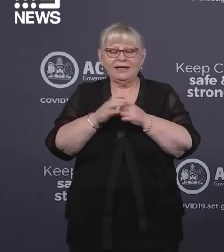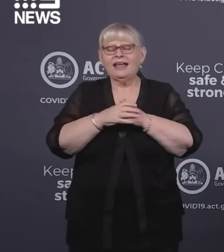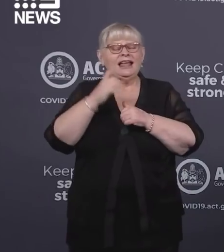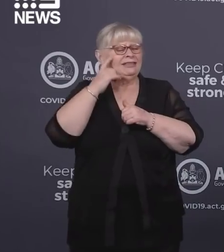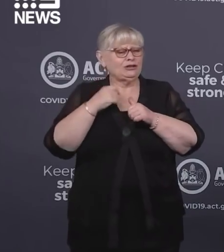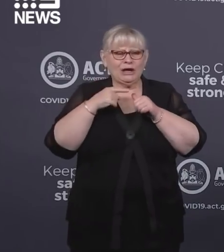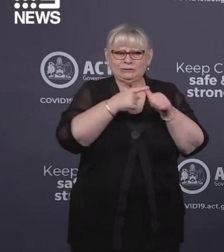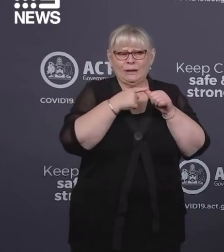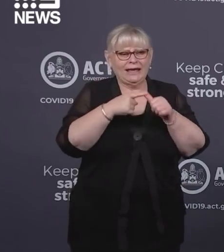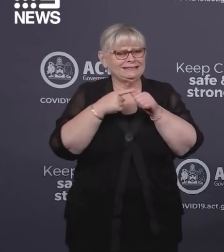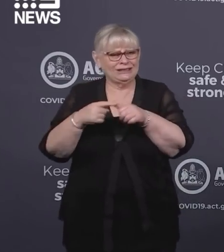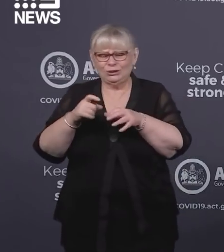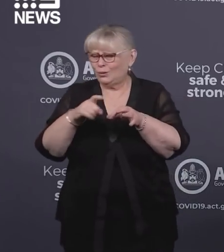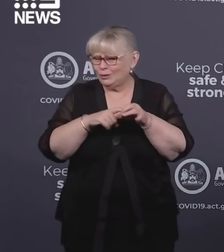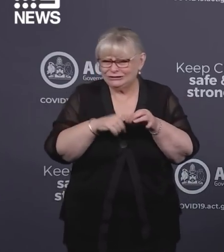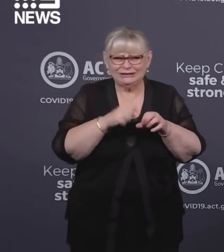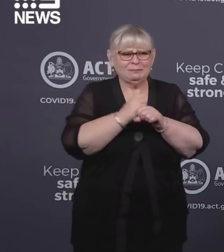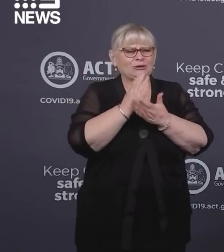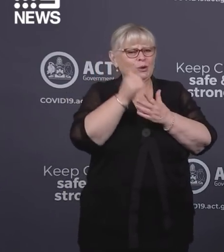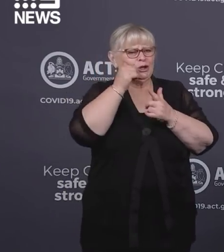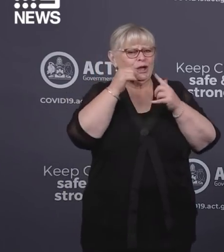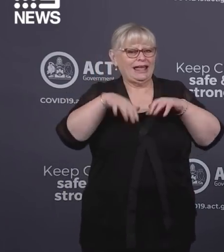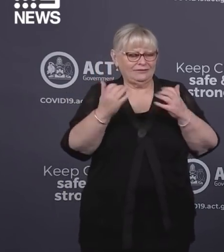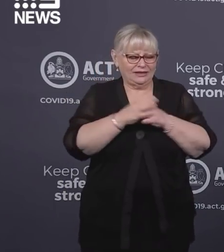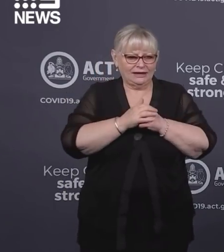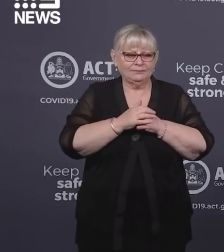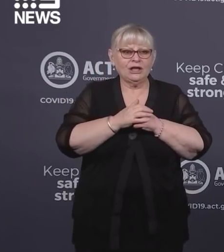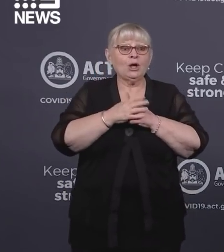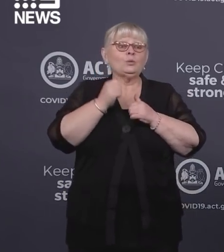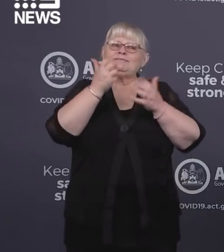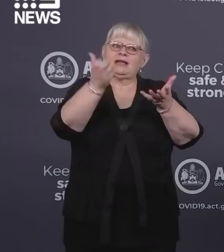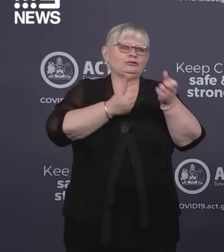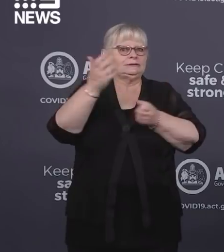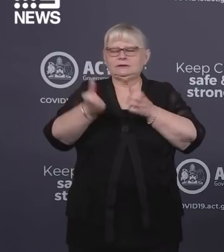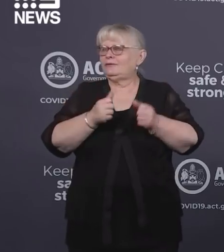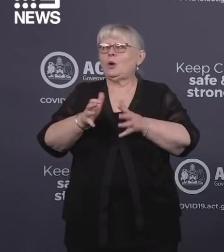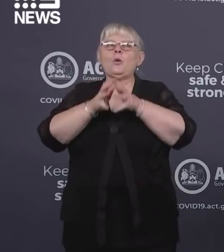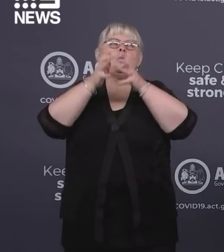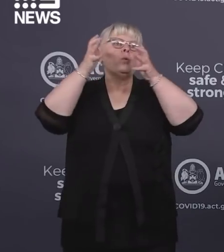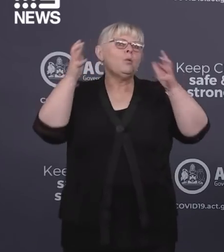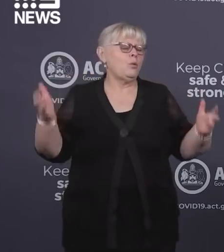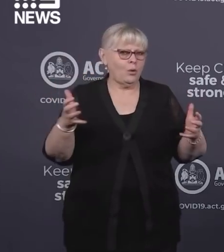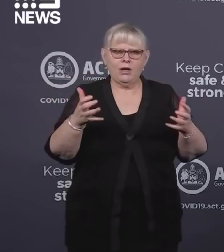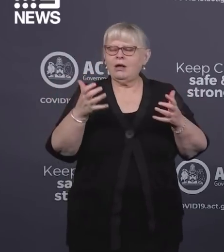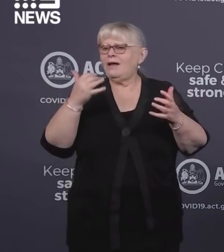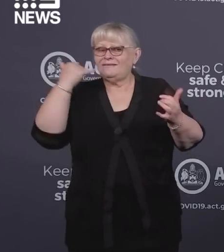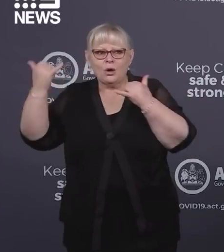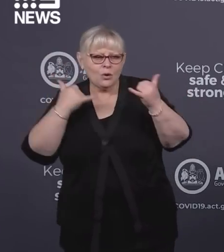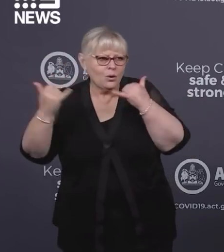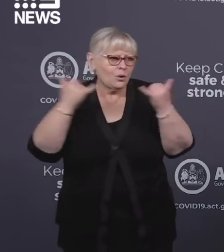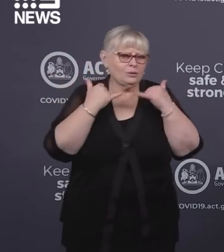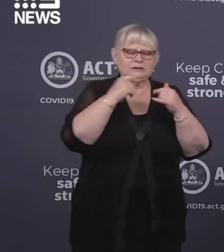your questions and keep you informed. Since the lockdown commenced, we have been receiving an absolute massive amount of numbers of calls,